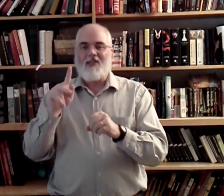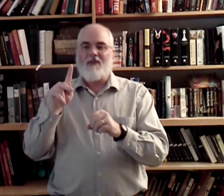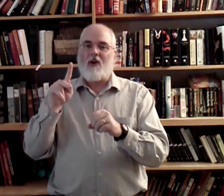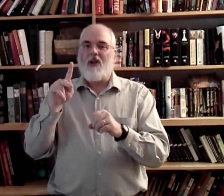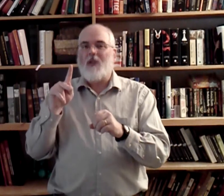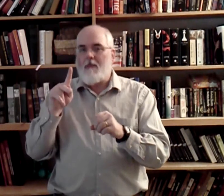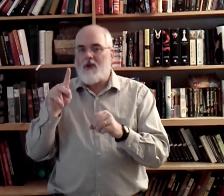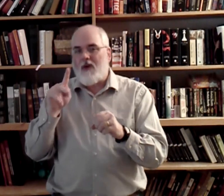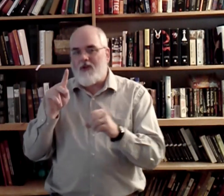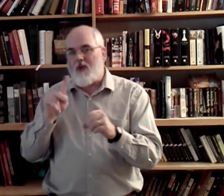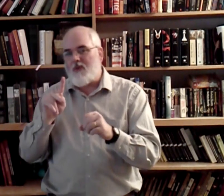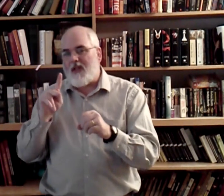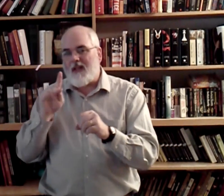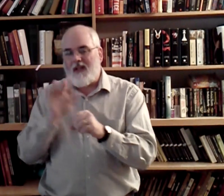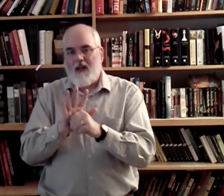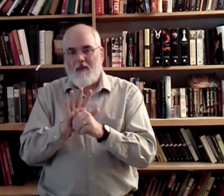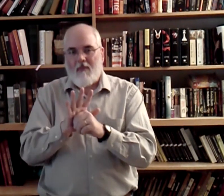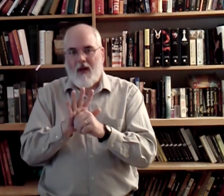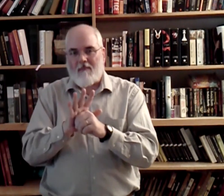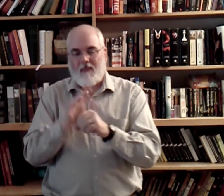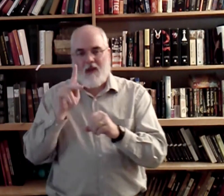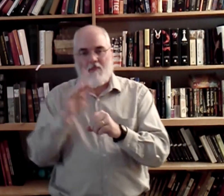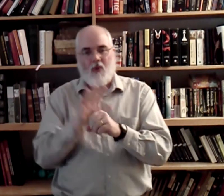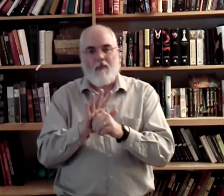is for demonstration only. Pop. Okay? Promise.